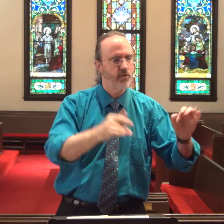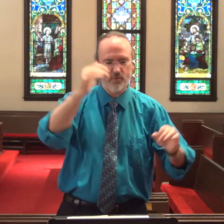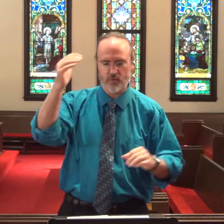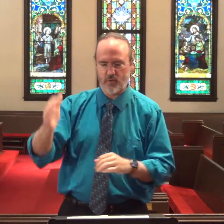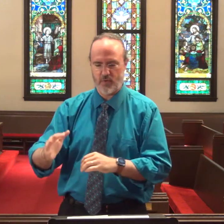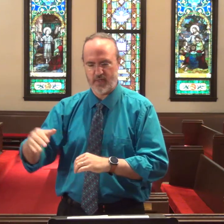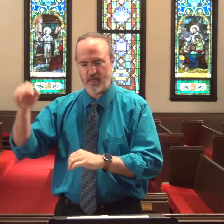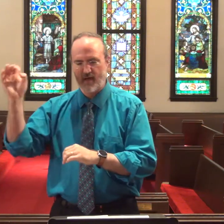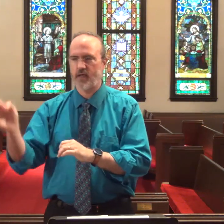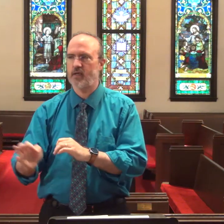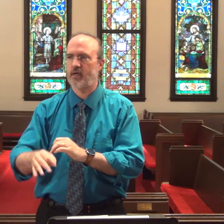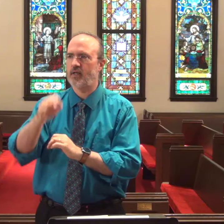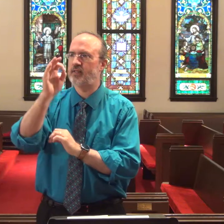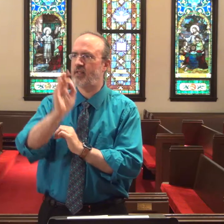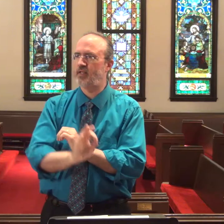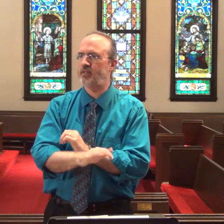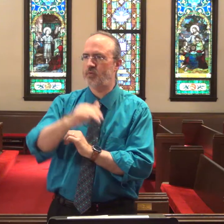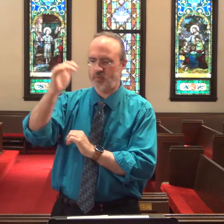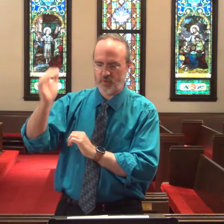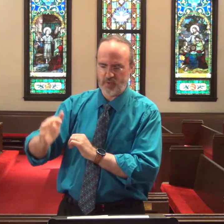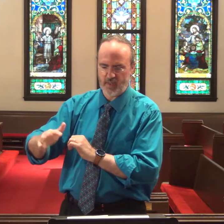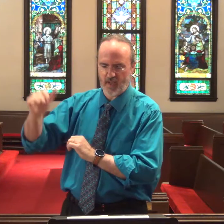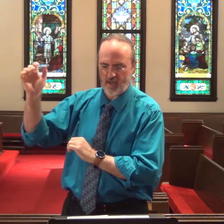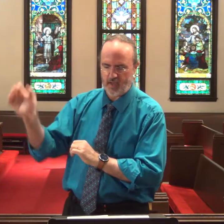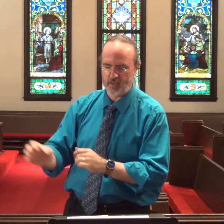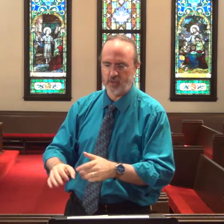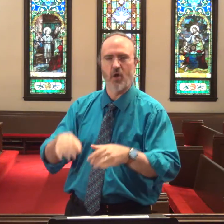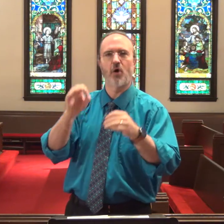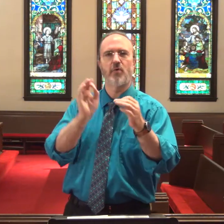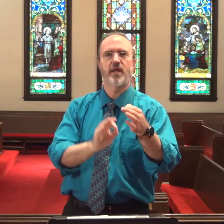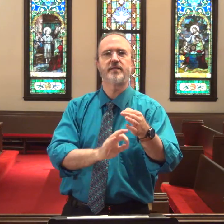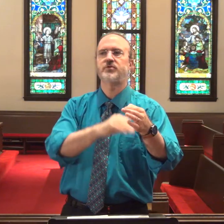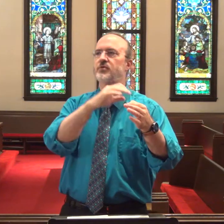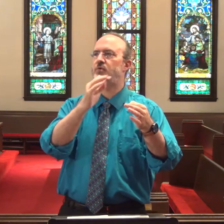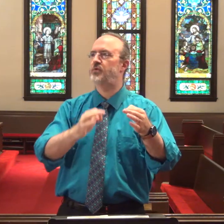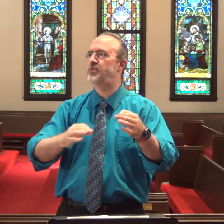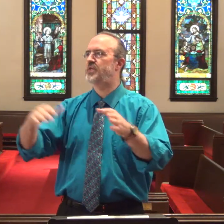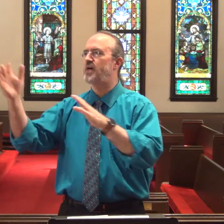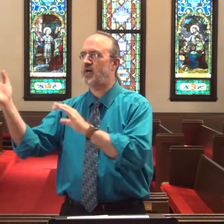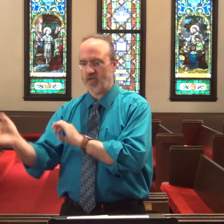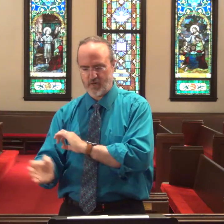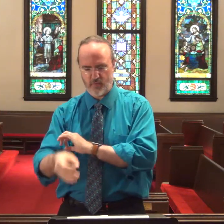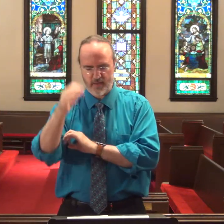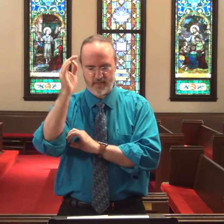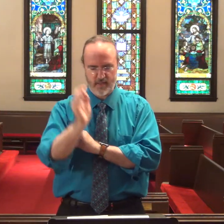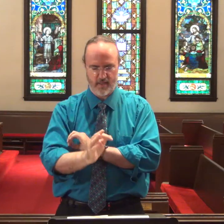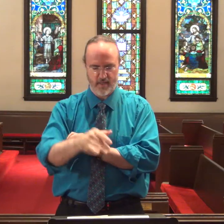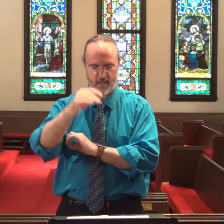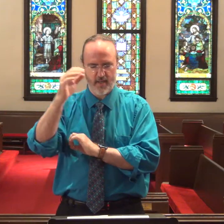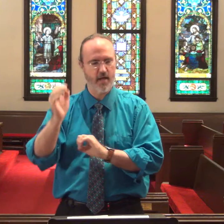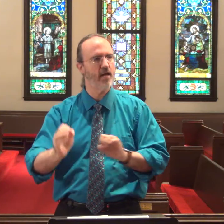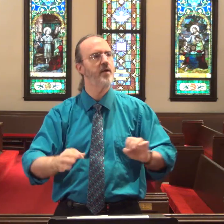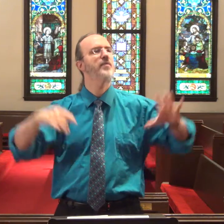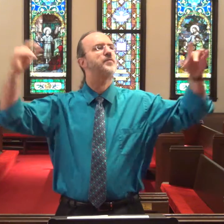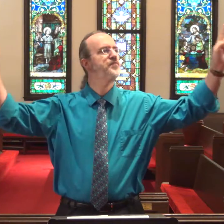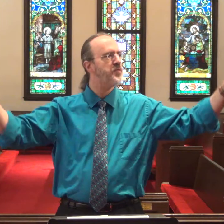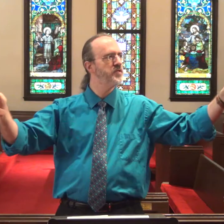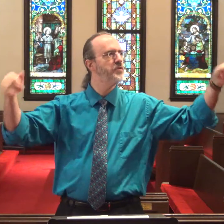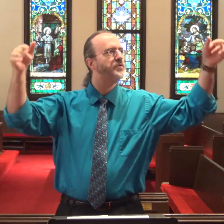Alleluia! Alleluia! Glory to the great Thine God! And